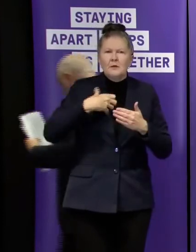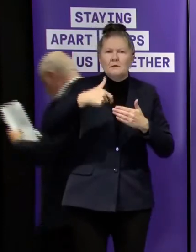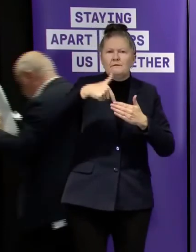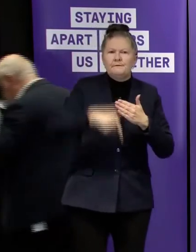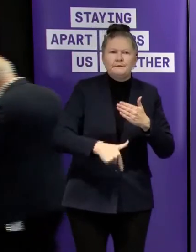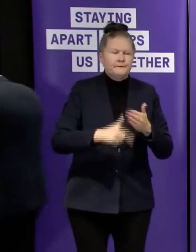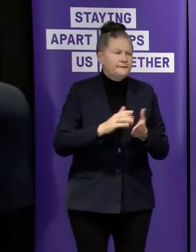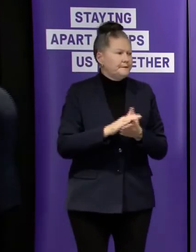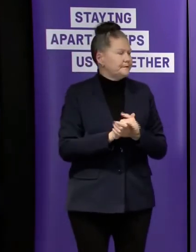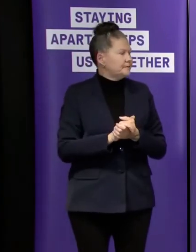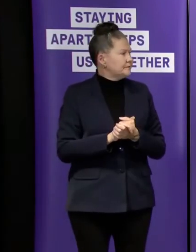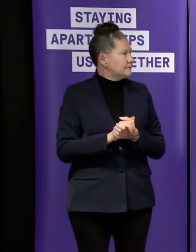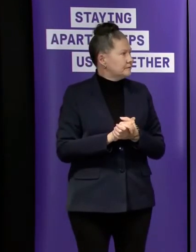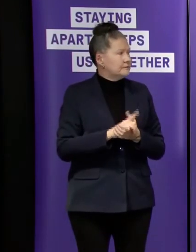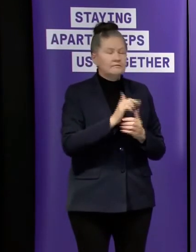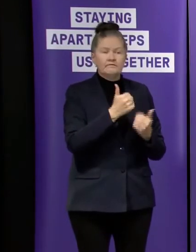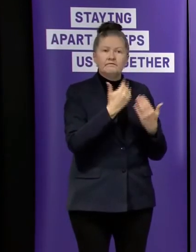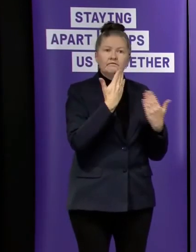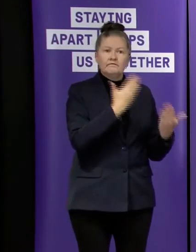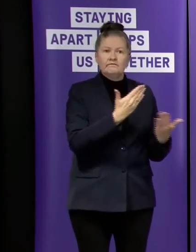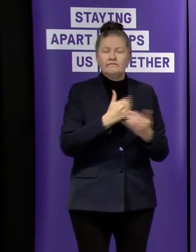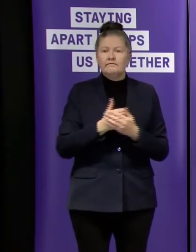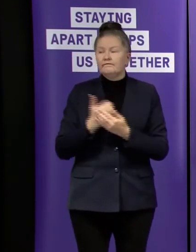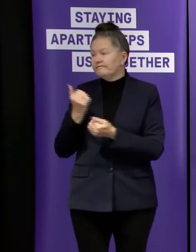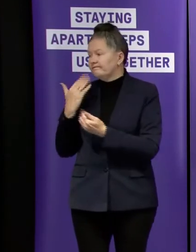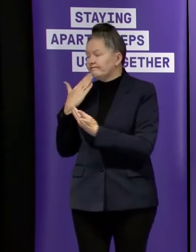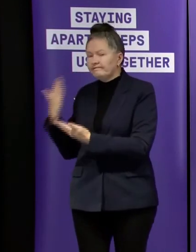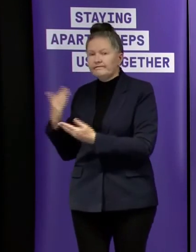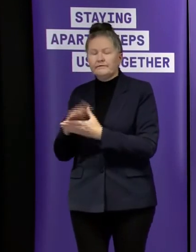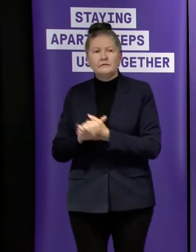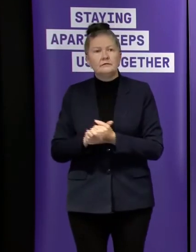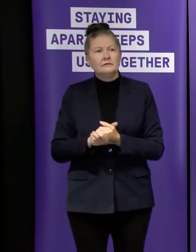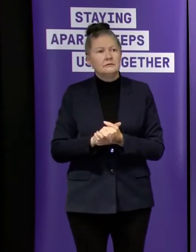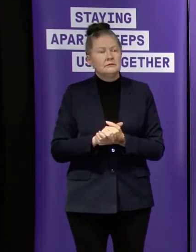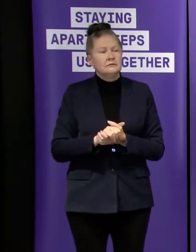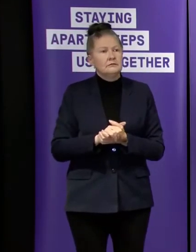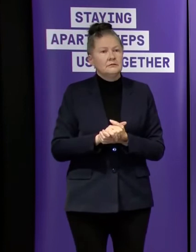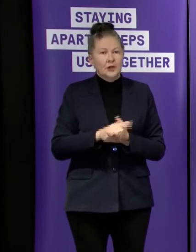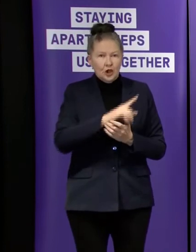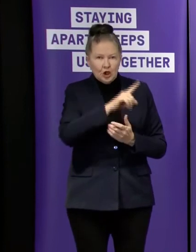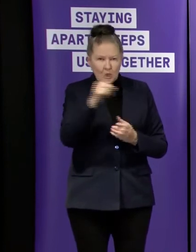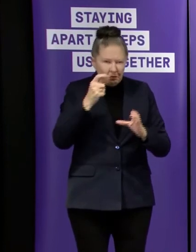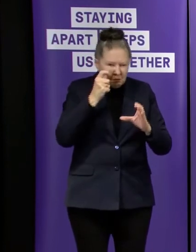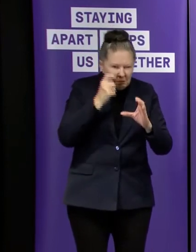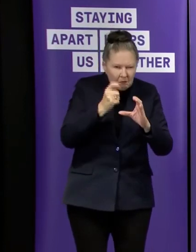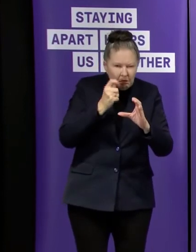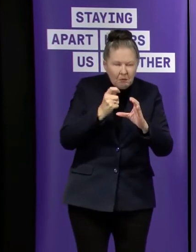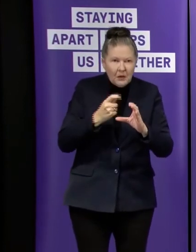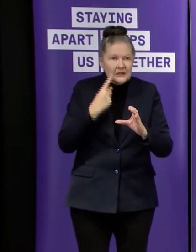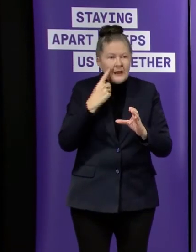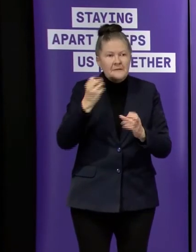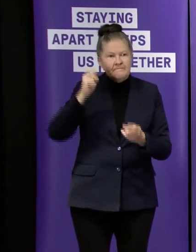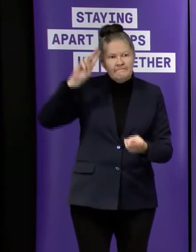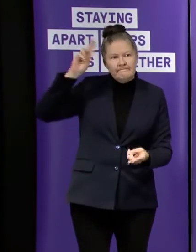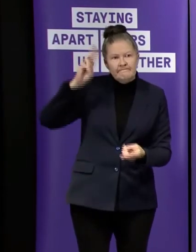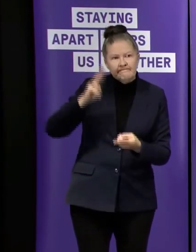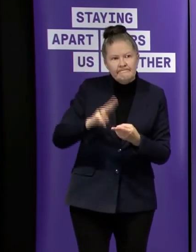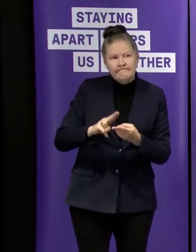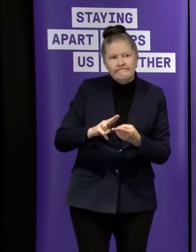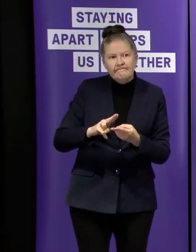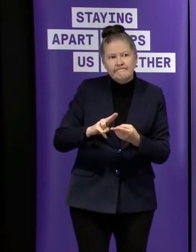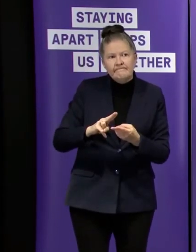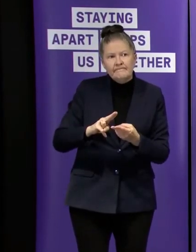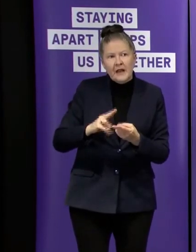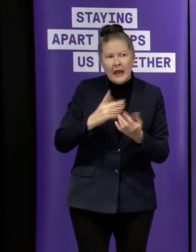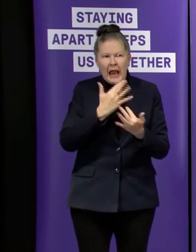uh thanks uh treasurer and uh premier so um the eagle light among you will notice that um there's been a decrease a sharp decrease